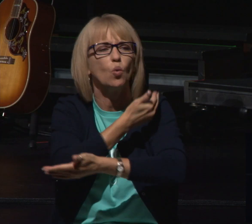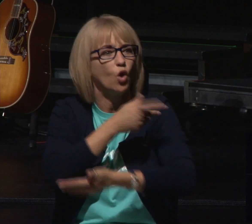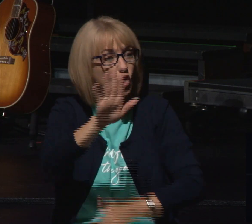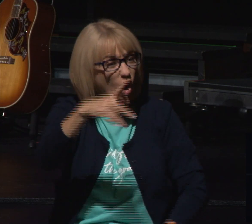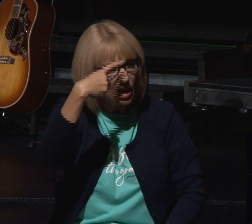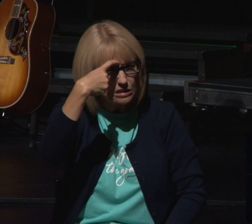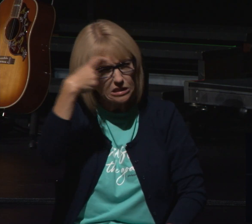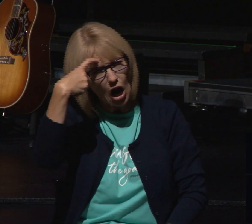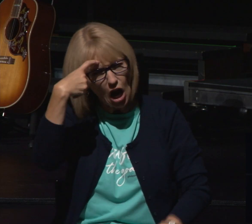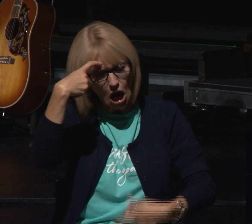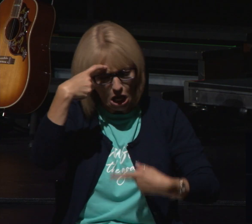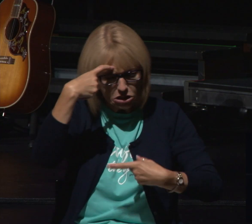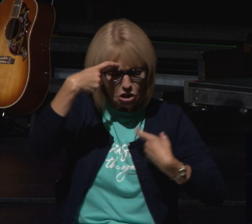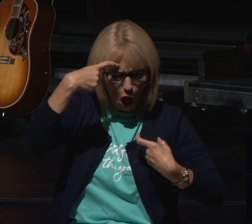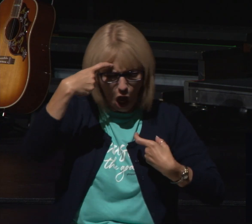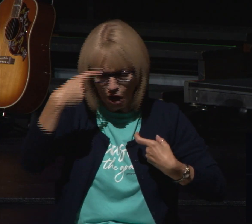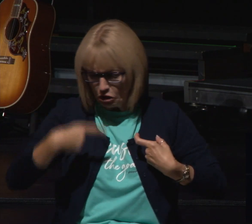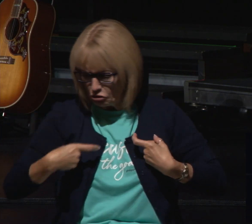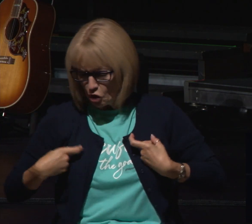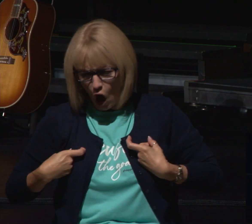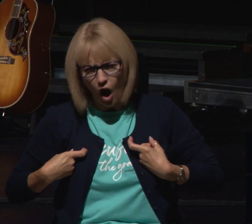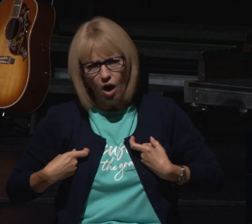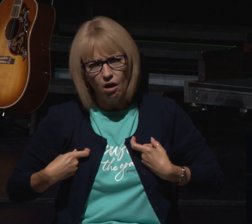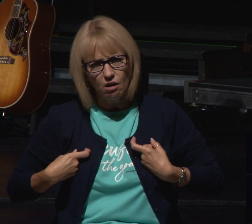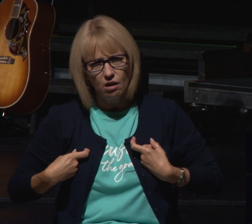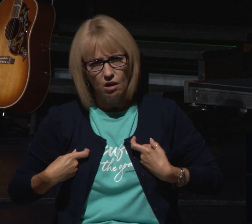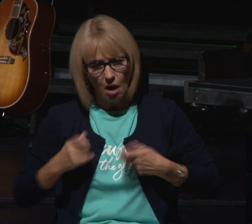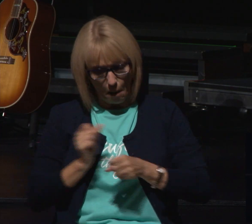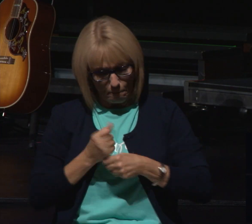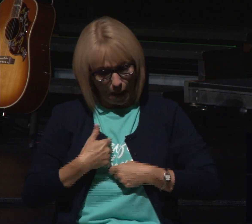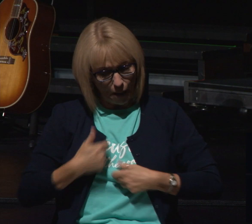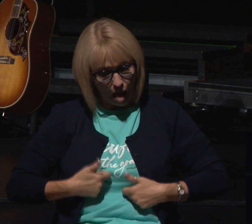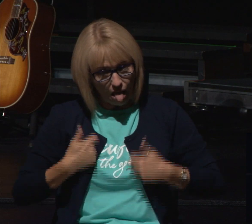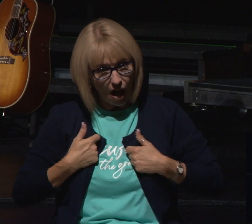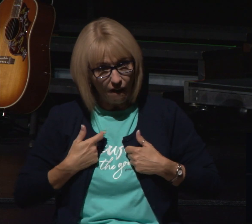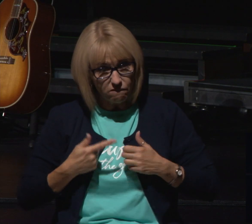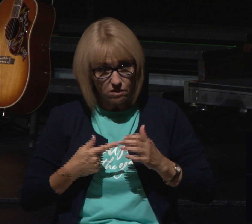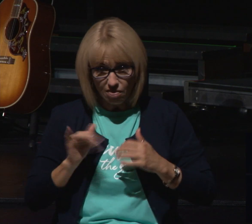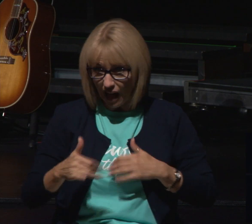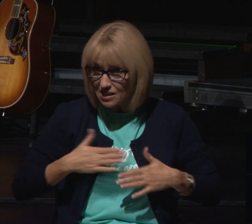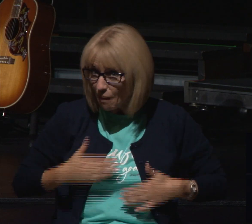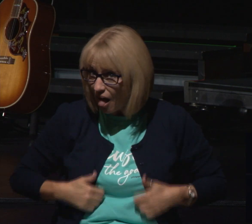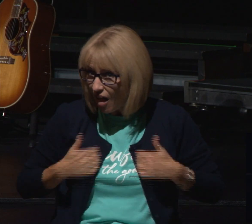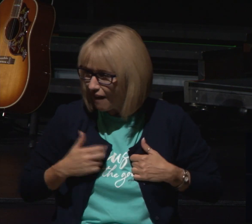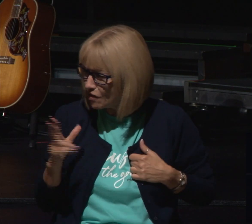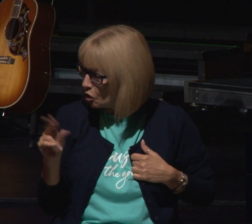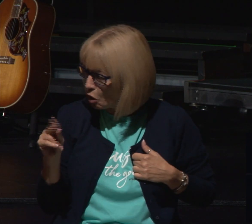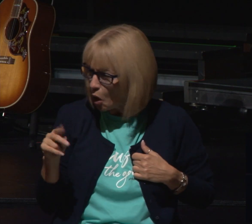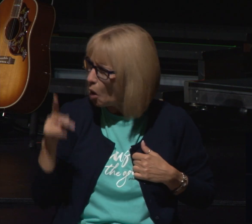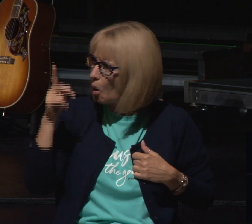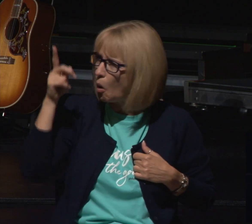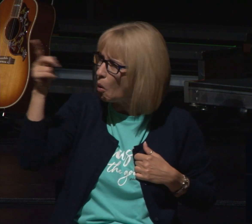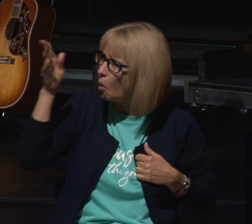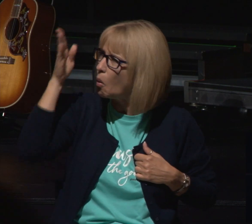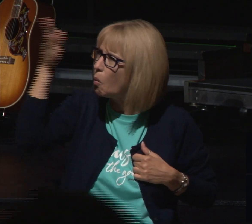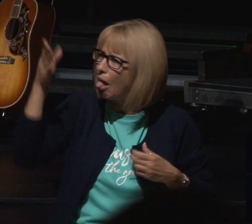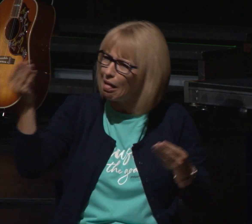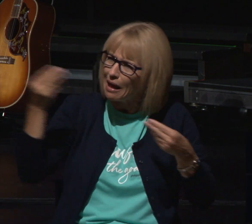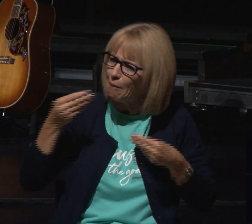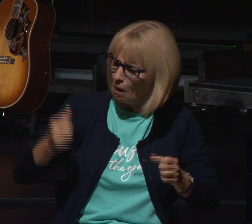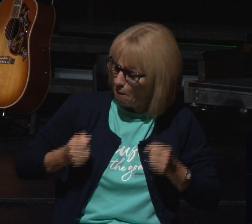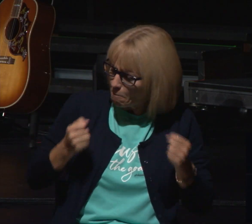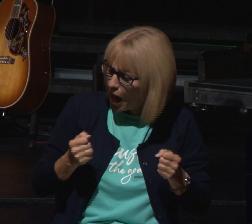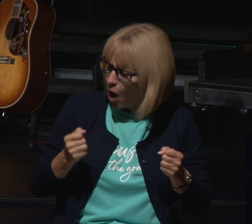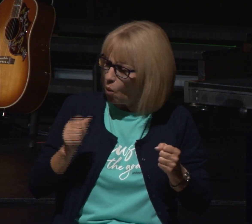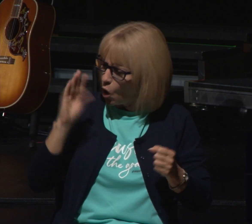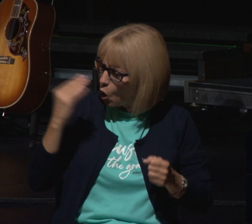define you they shape you but you have the power of god and his grace in your life to help you move forward amen